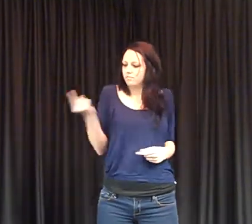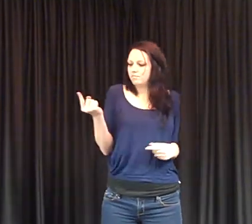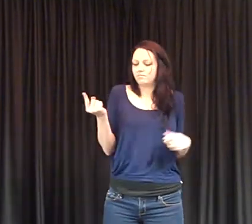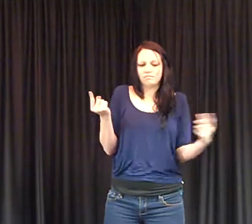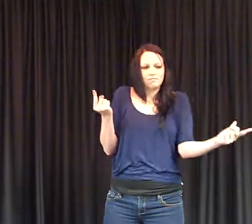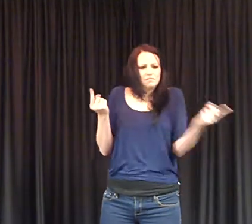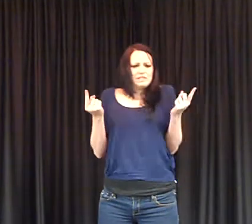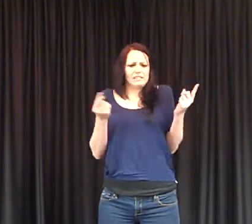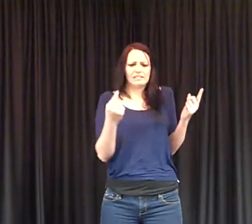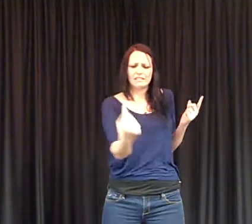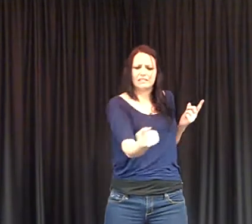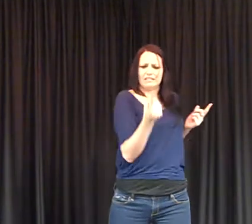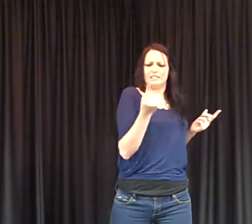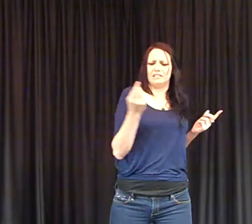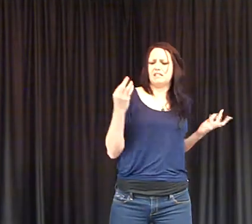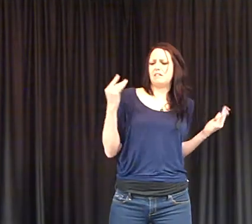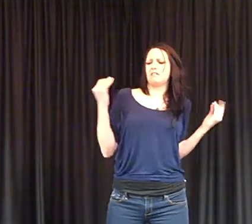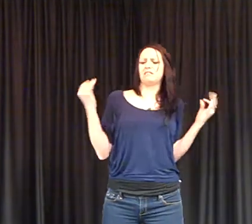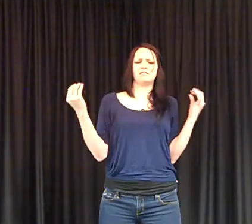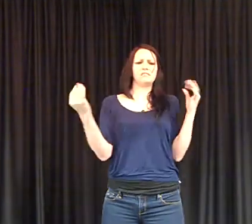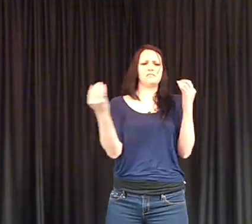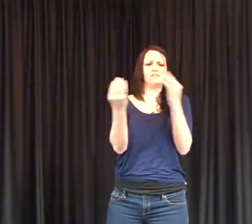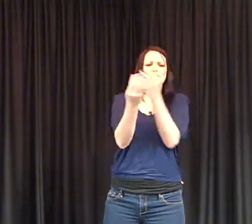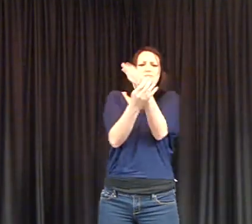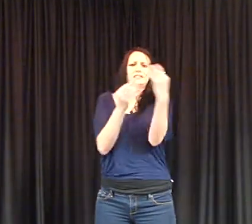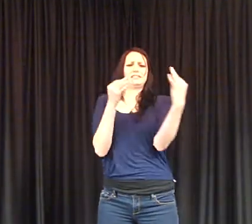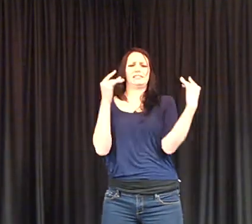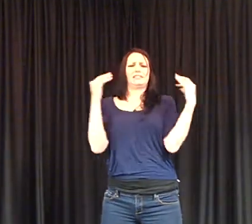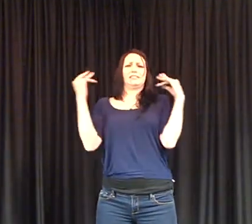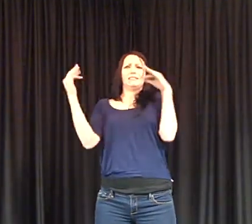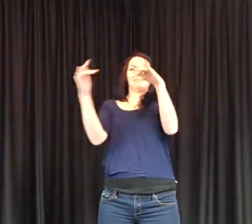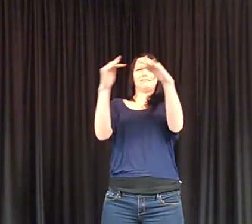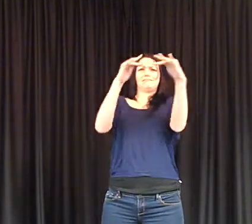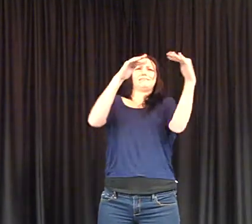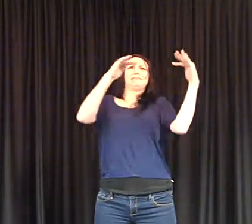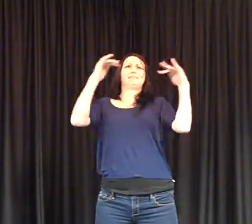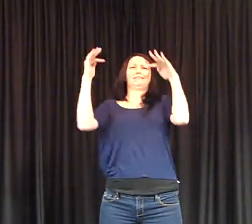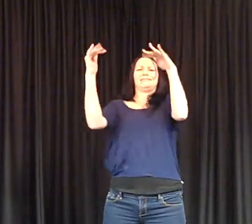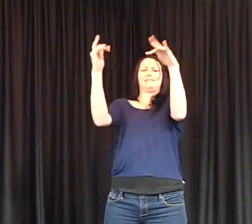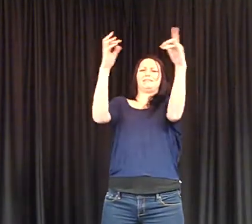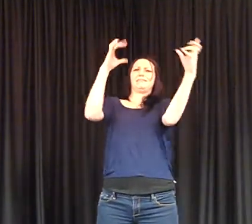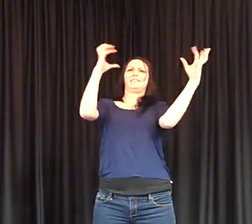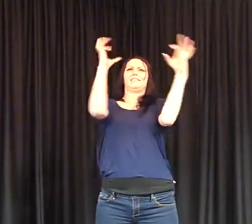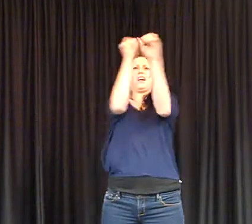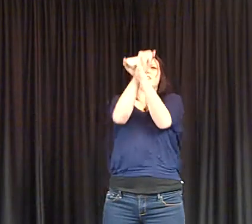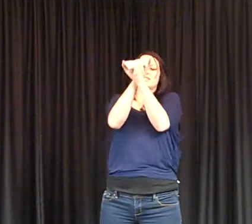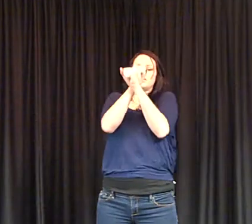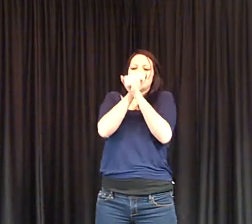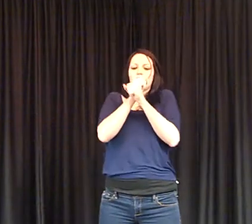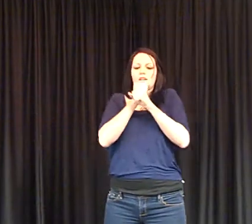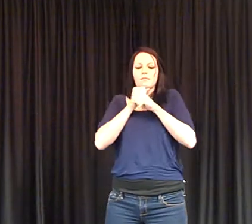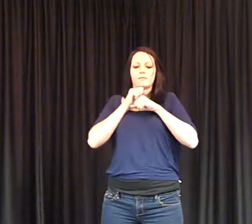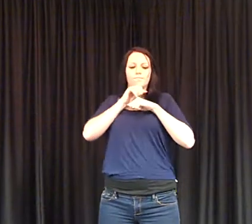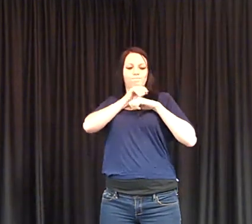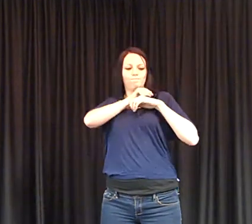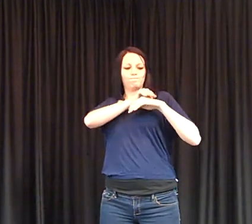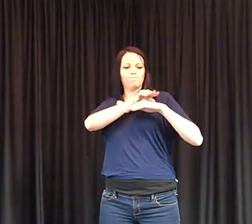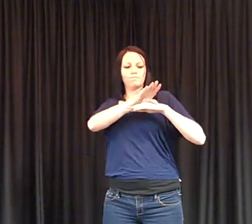This mama's body and this voice cannot be stopped by your deviant ways. Don't forget